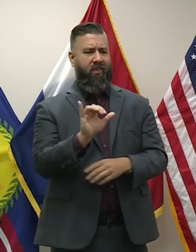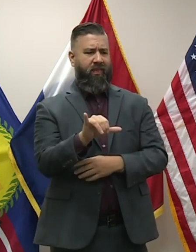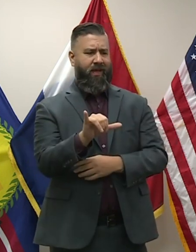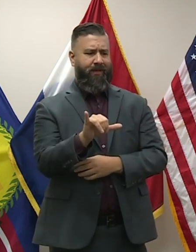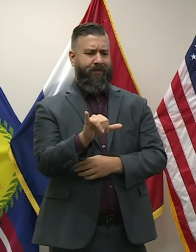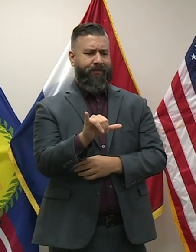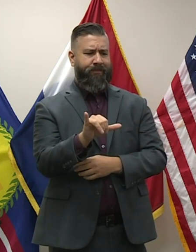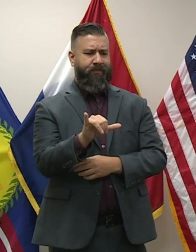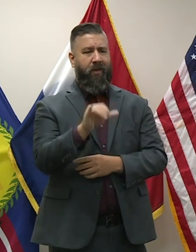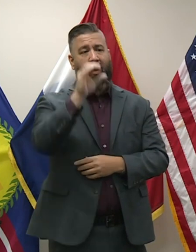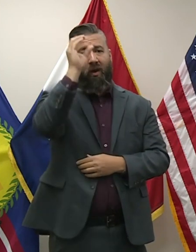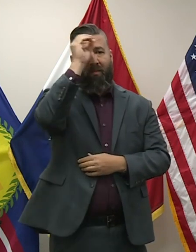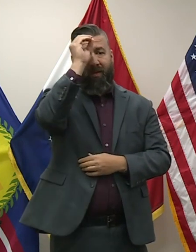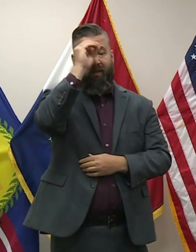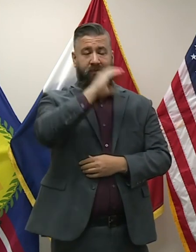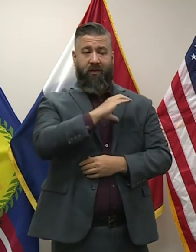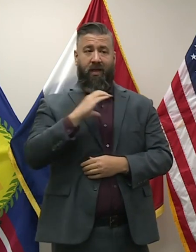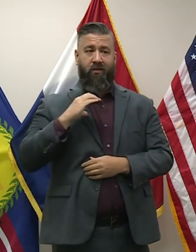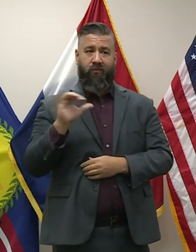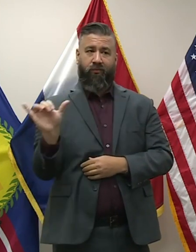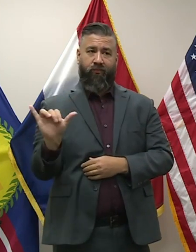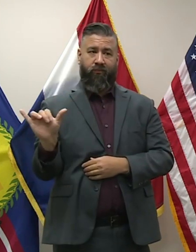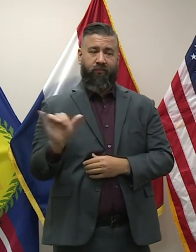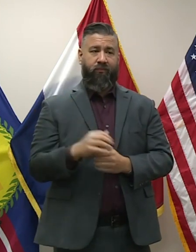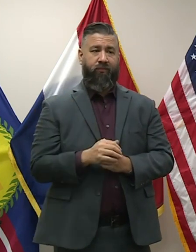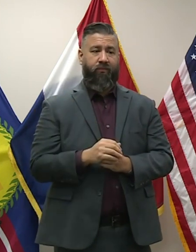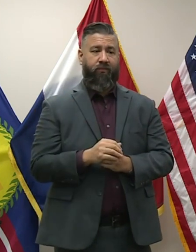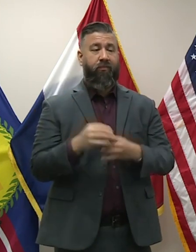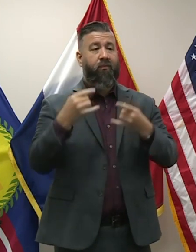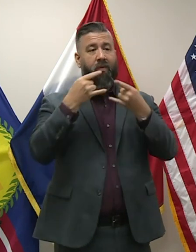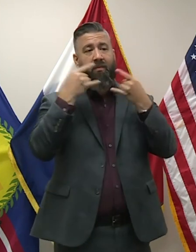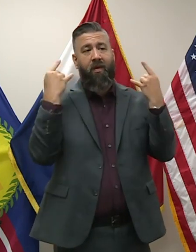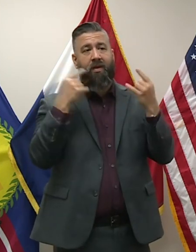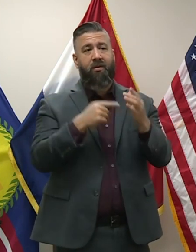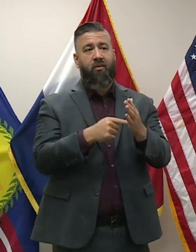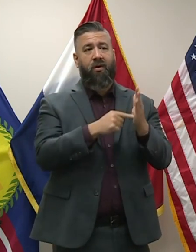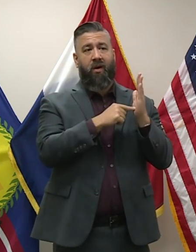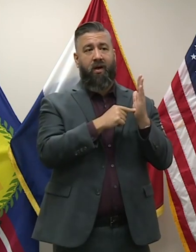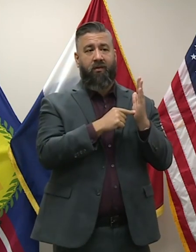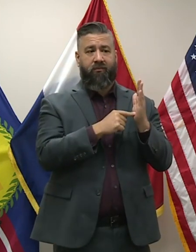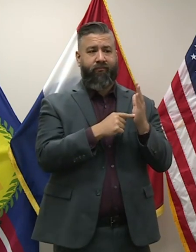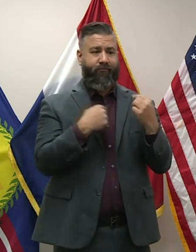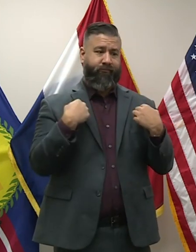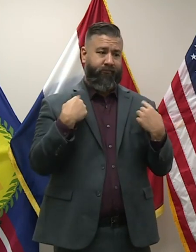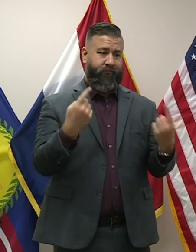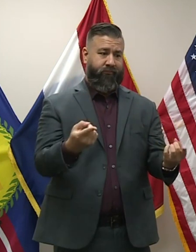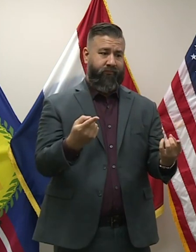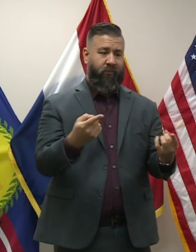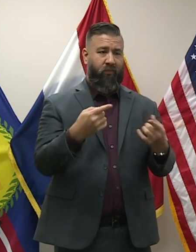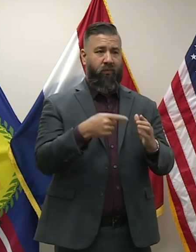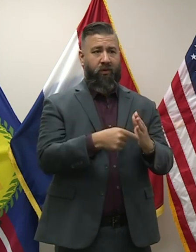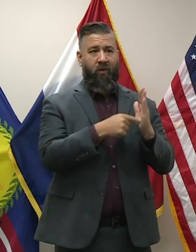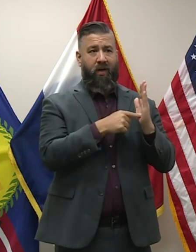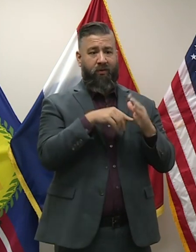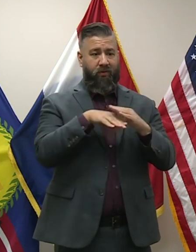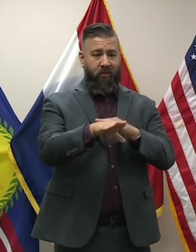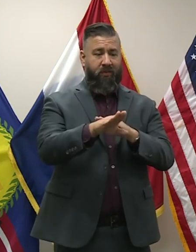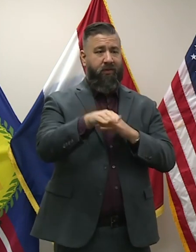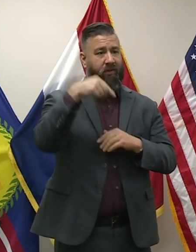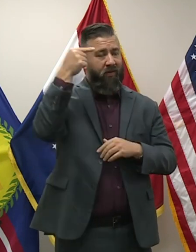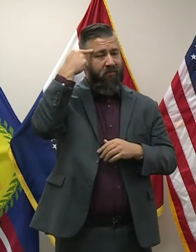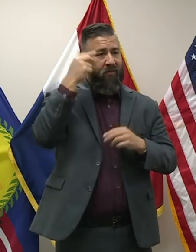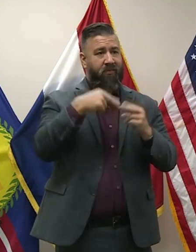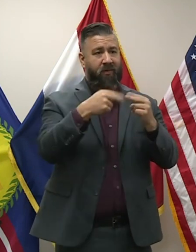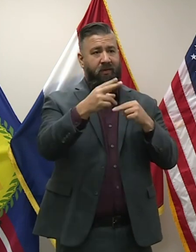opinion of the County Council. Masks are required and have been required to enter government buildings and masks were required